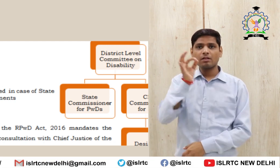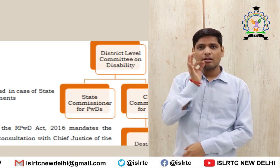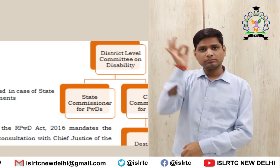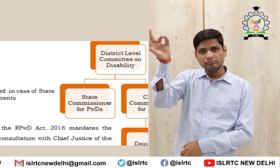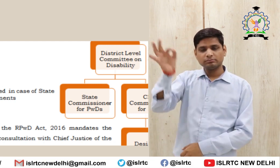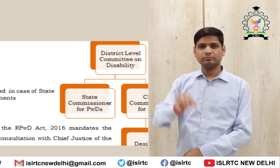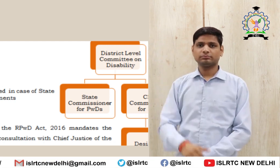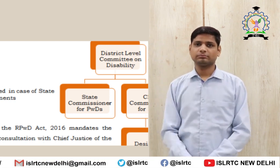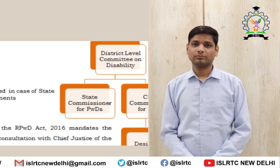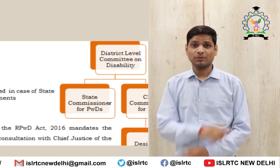Establishments